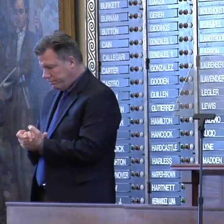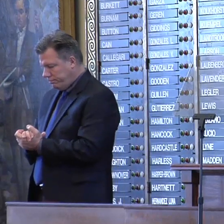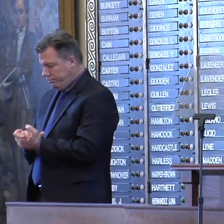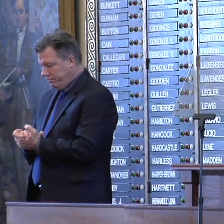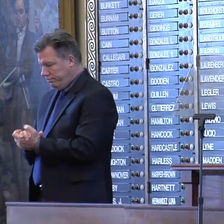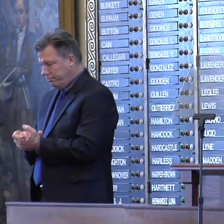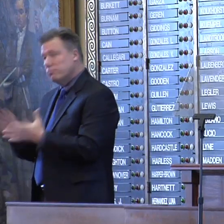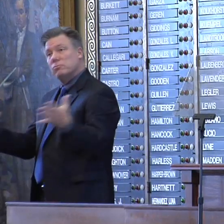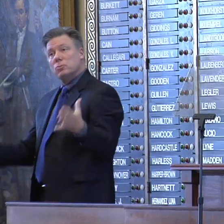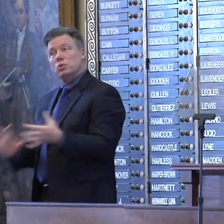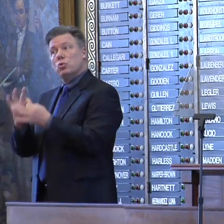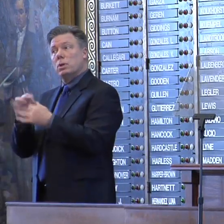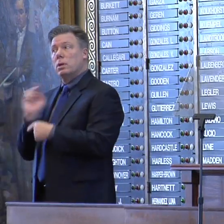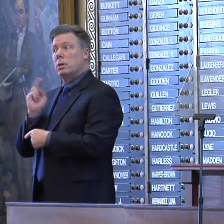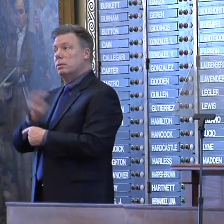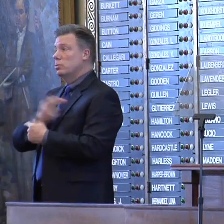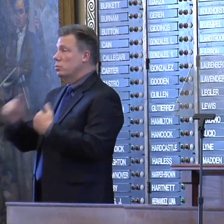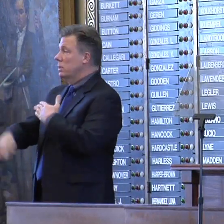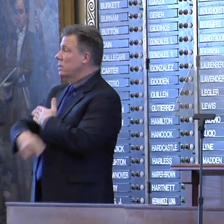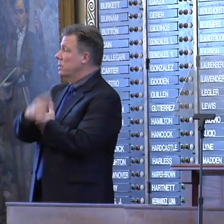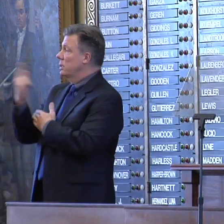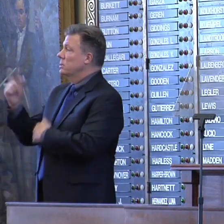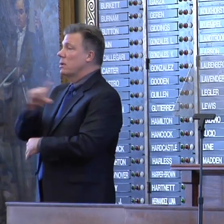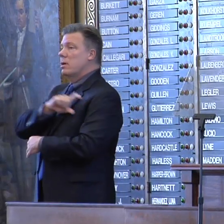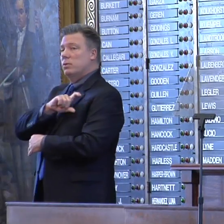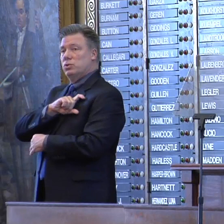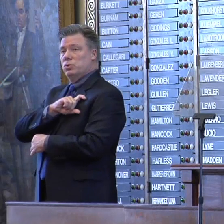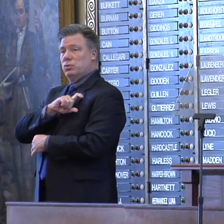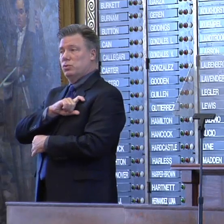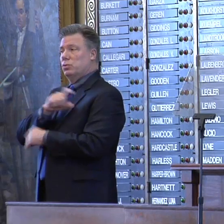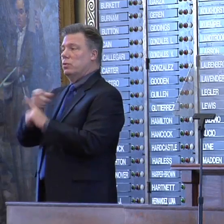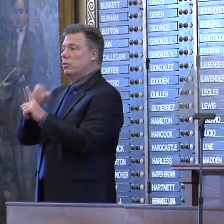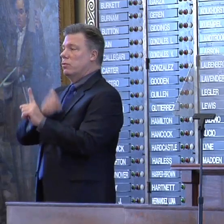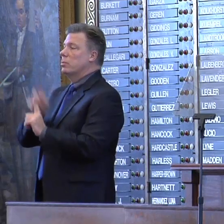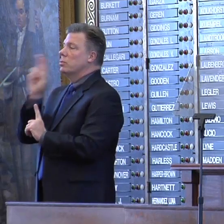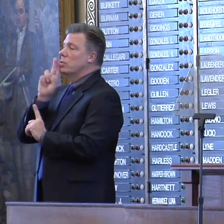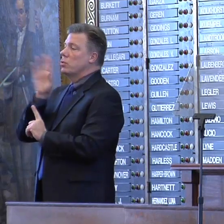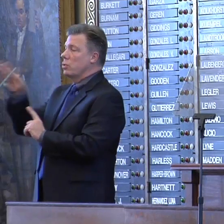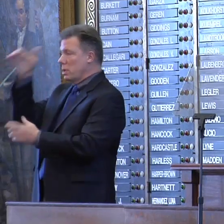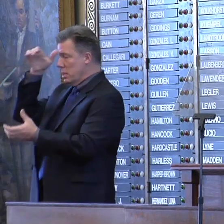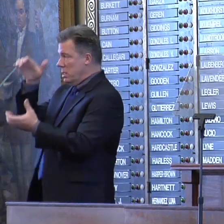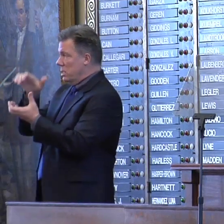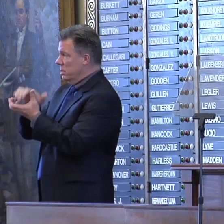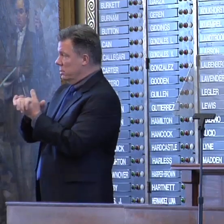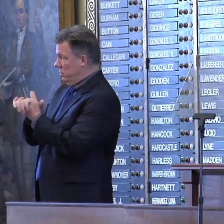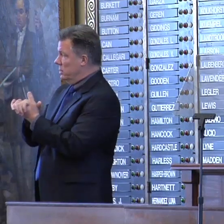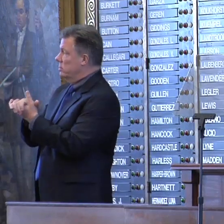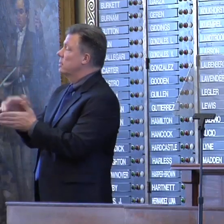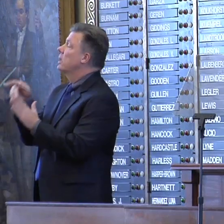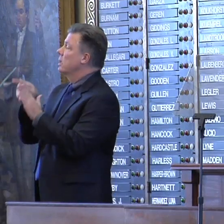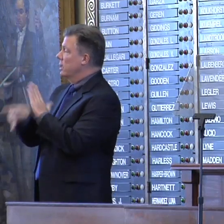Joining us today is Officer Jocelyn Johnson from Houston. Her husband Rodney was killed by an undocumented